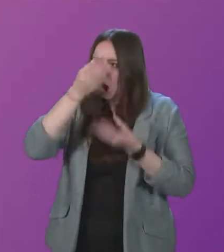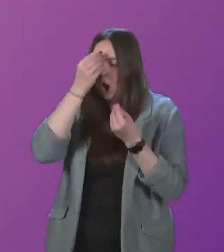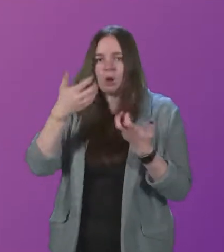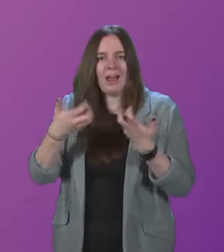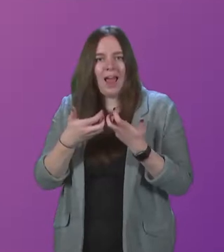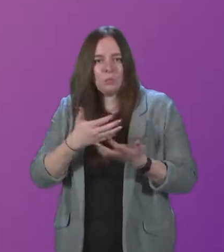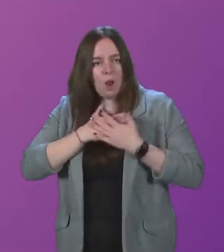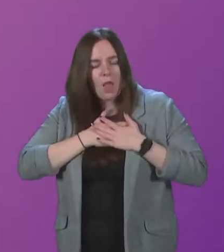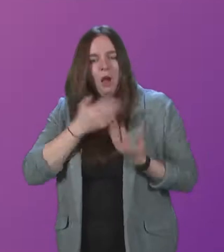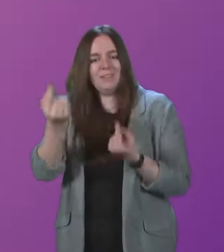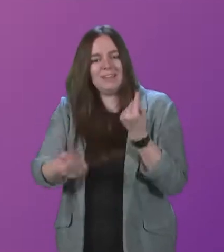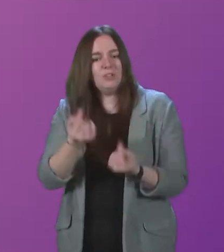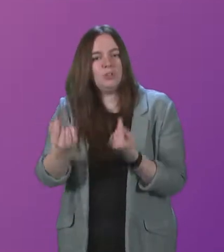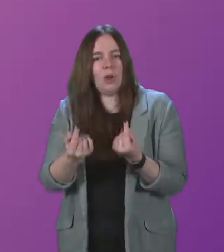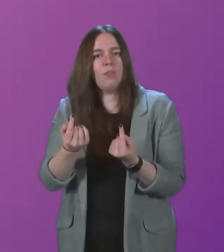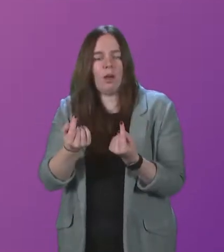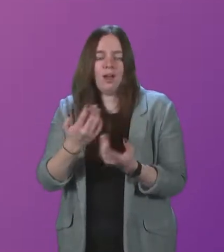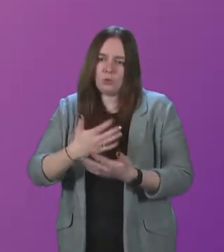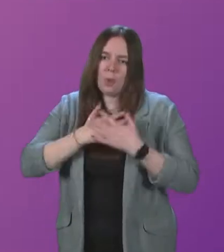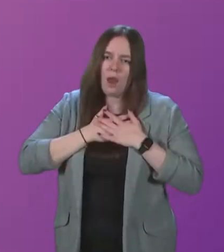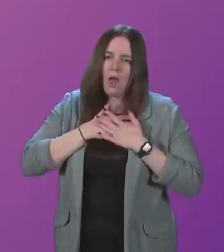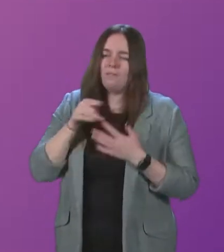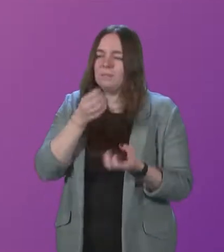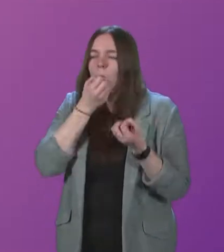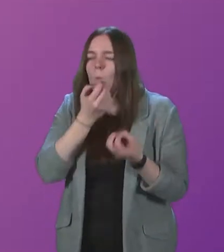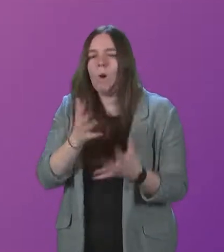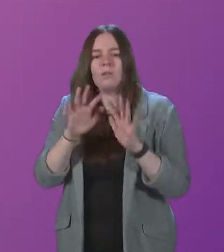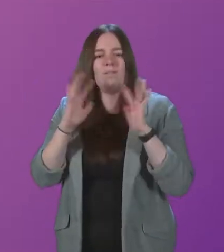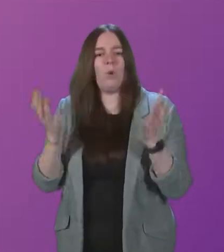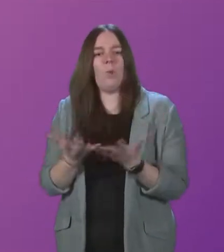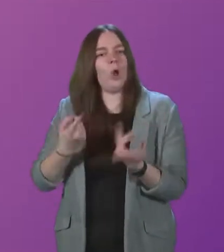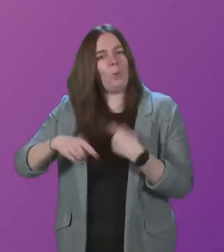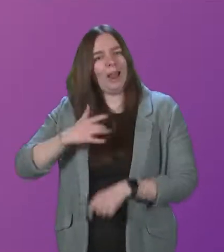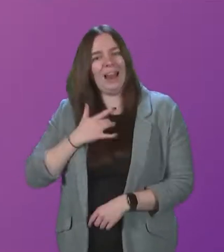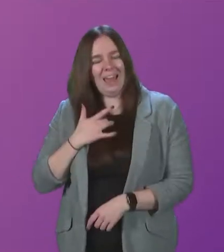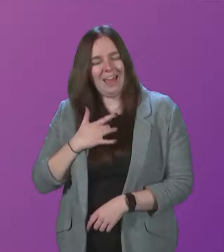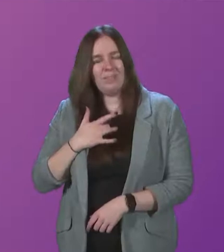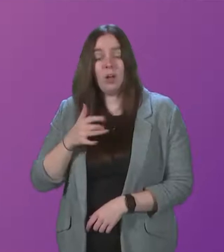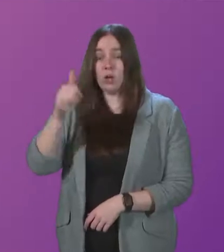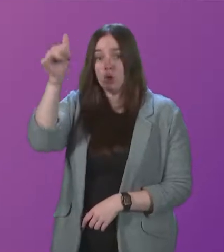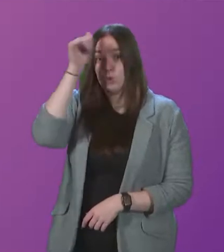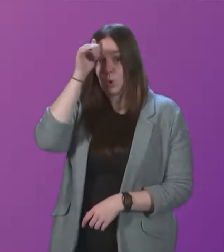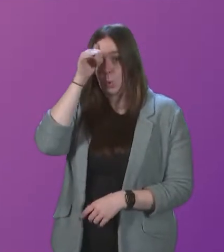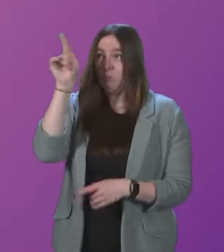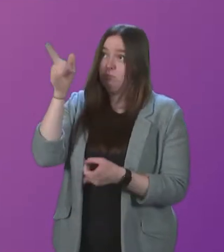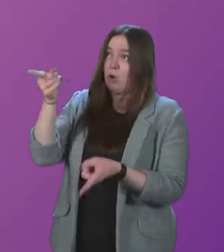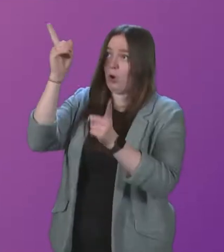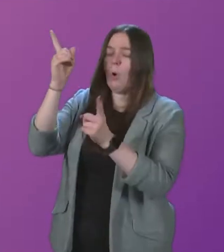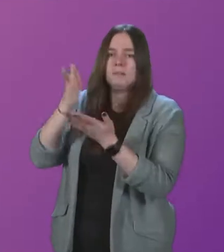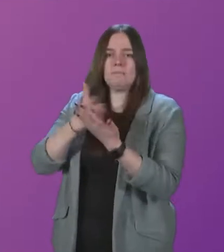love one another and to love this wonderful world in which we live and to know the love of God.